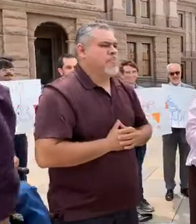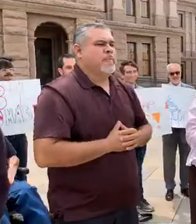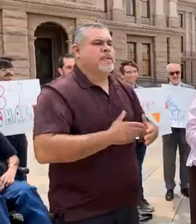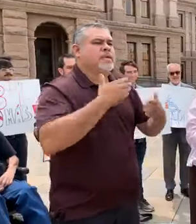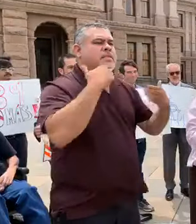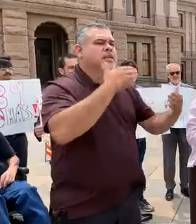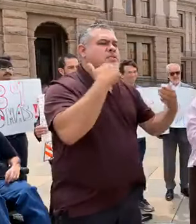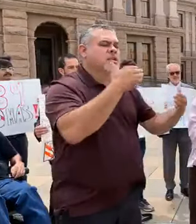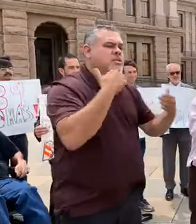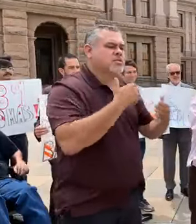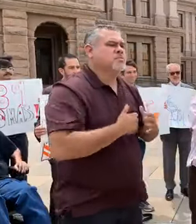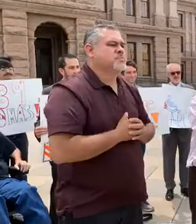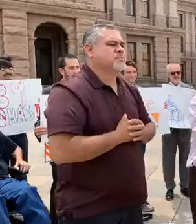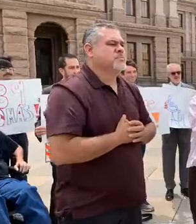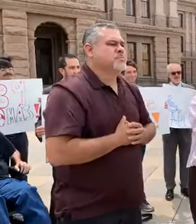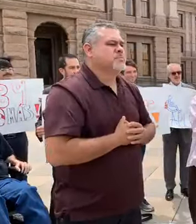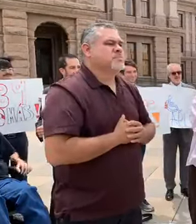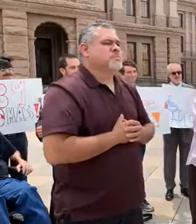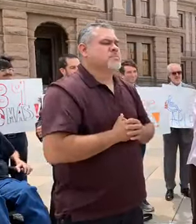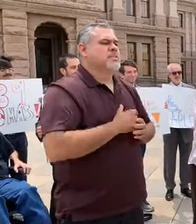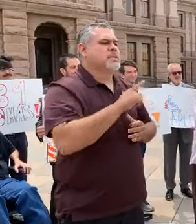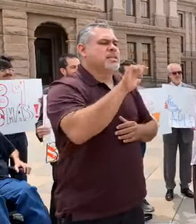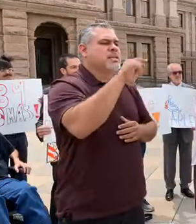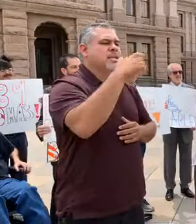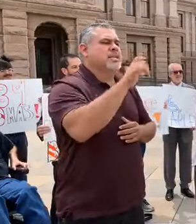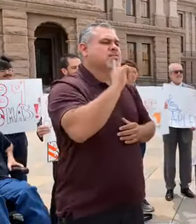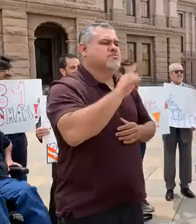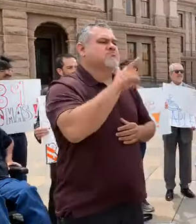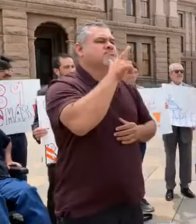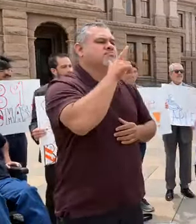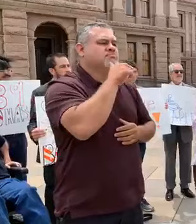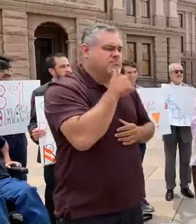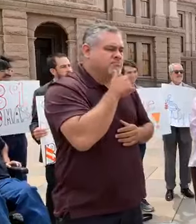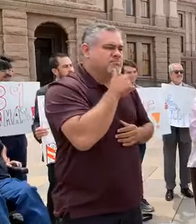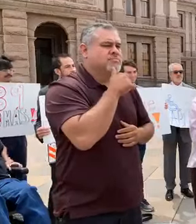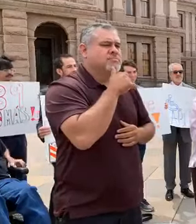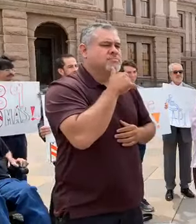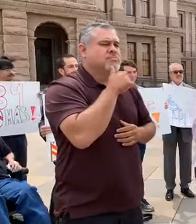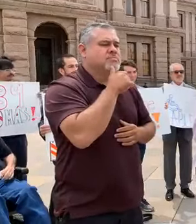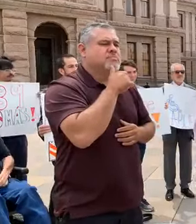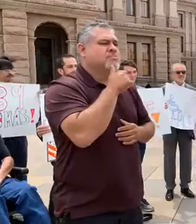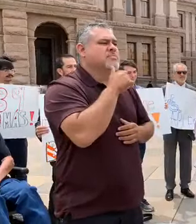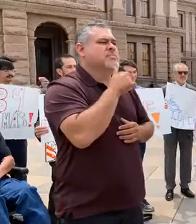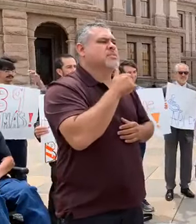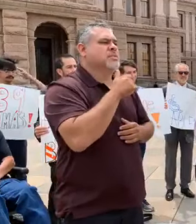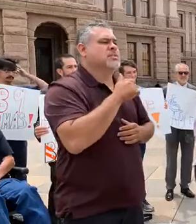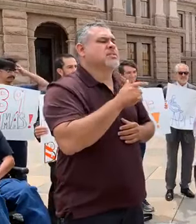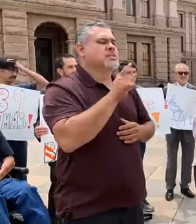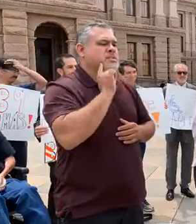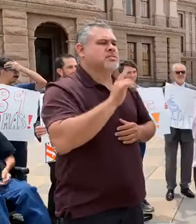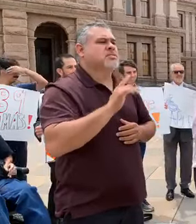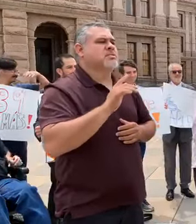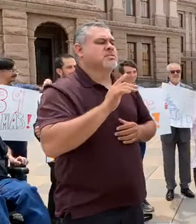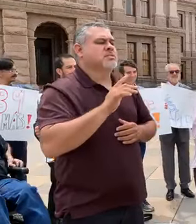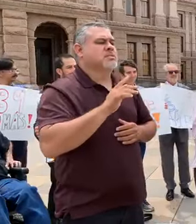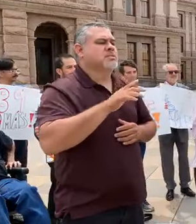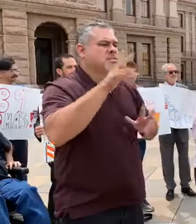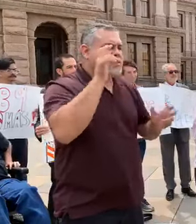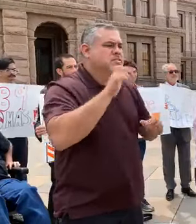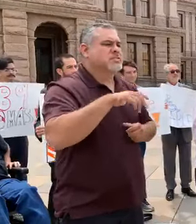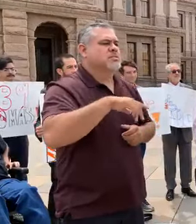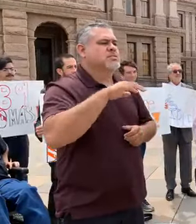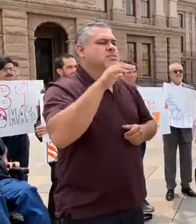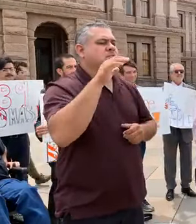Thank you. Thank you very much. The League is disappointed. An insidious voter suppression bill